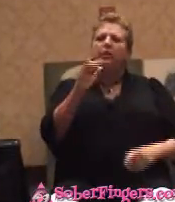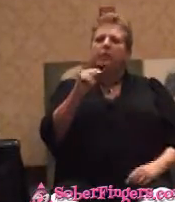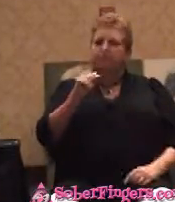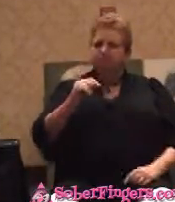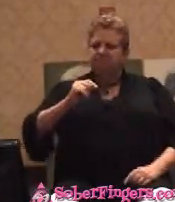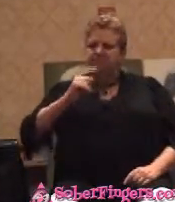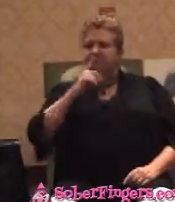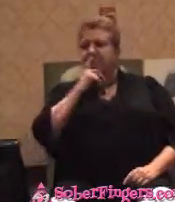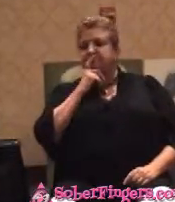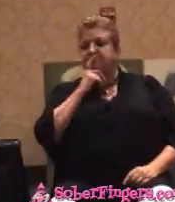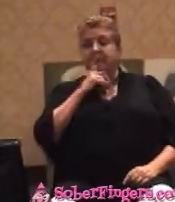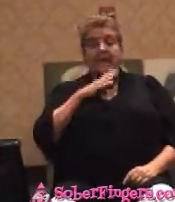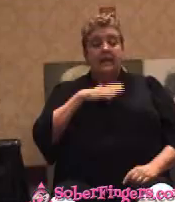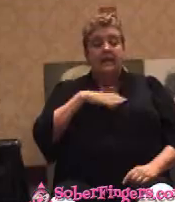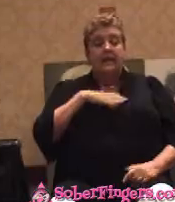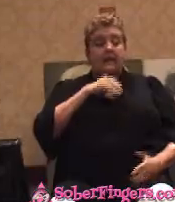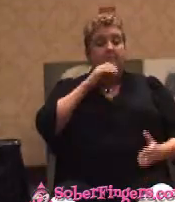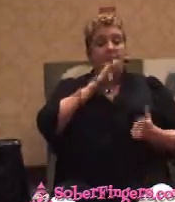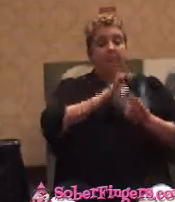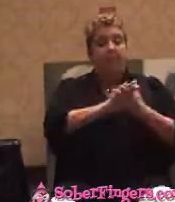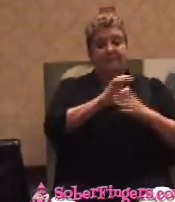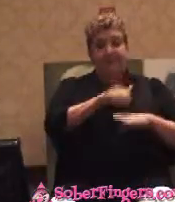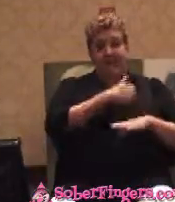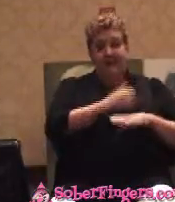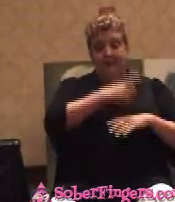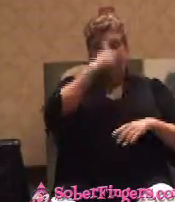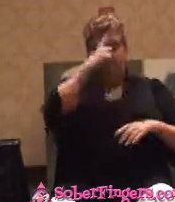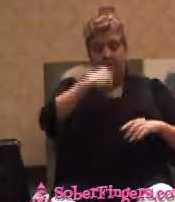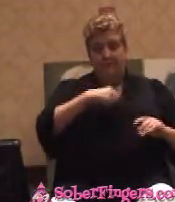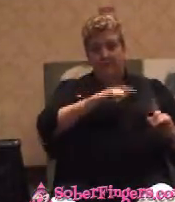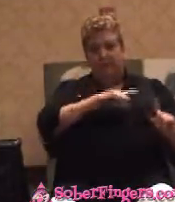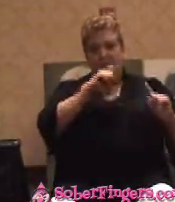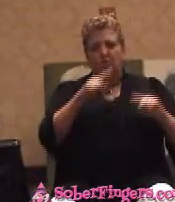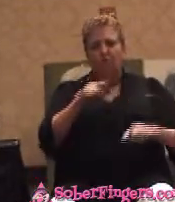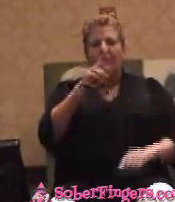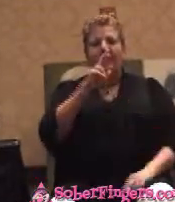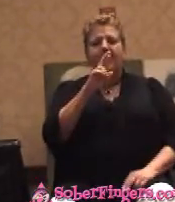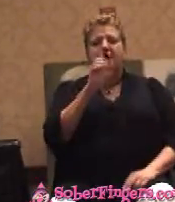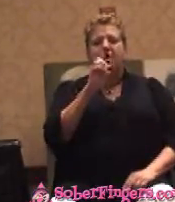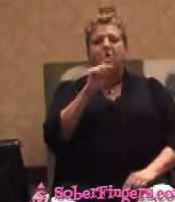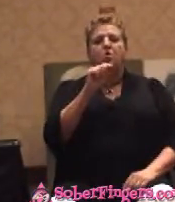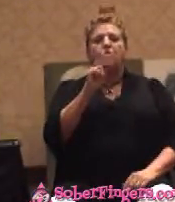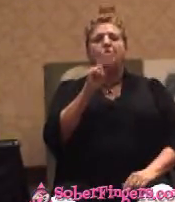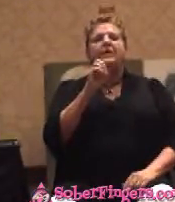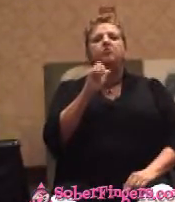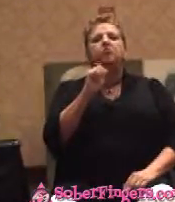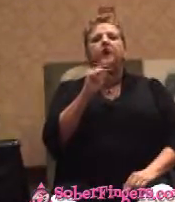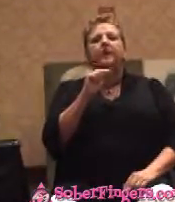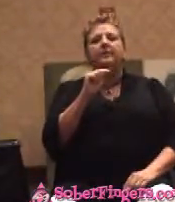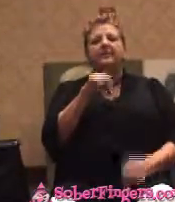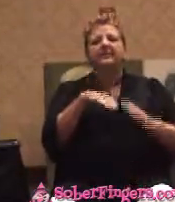My wife got me lined up to go to a retreat out in East Texas for families.